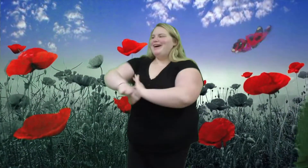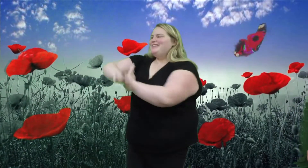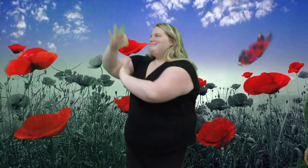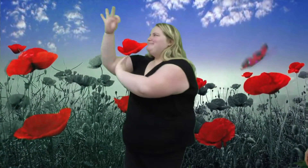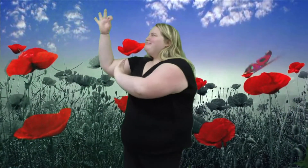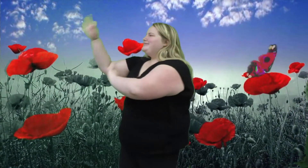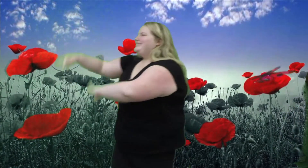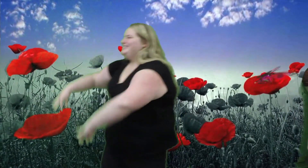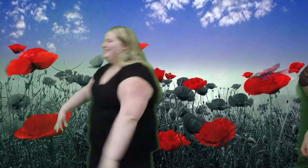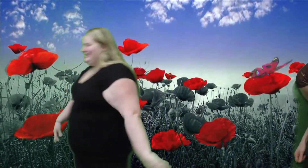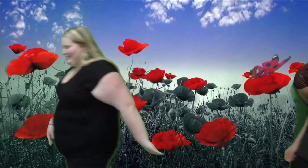rising